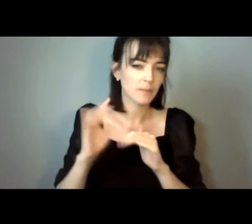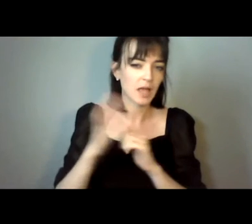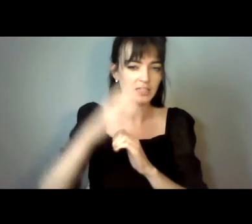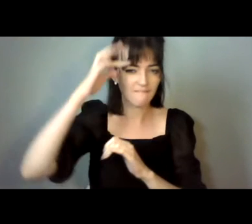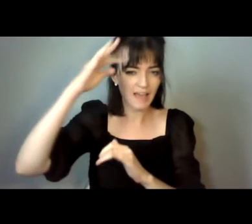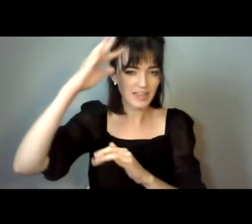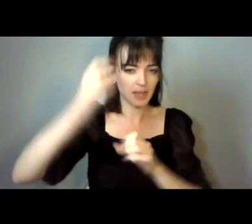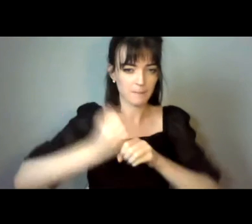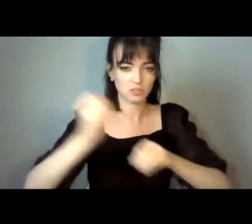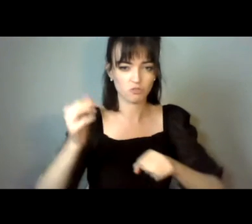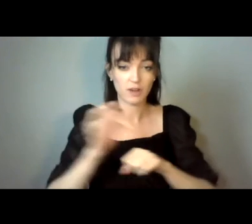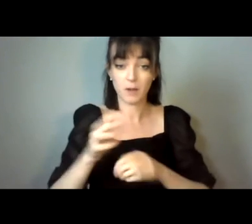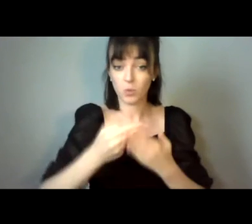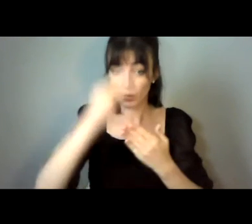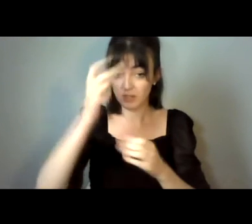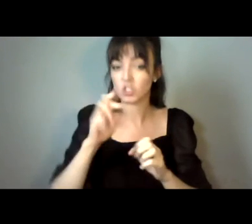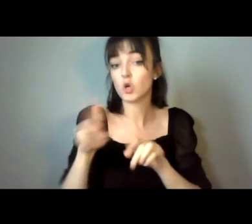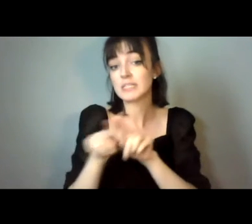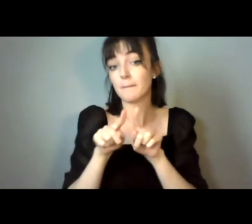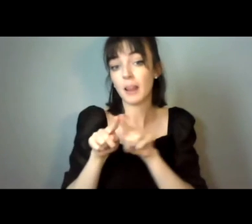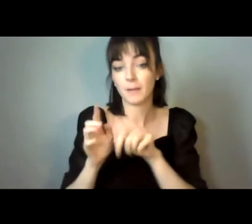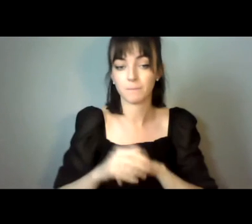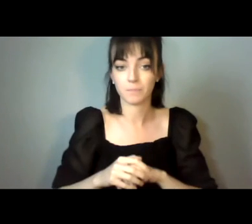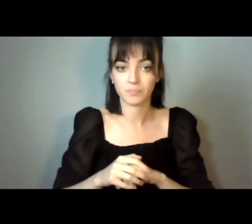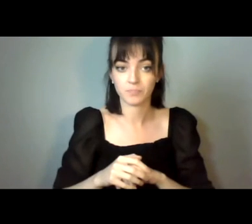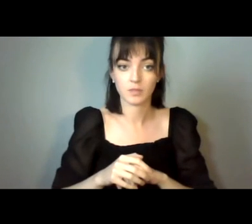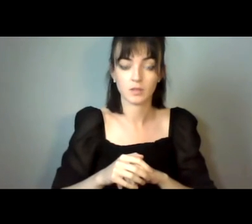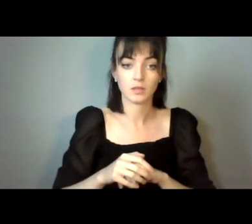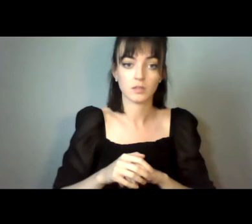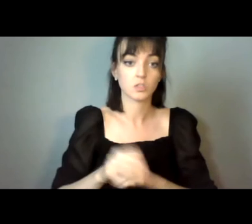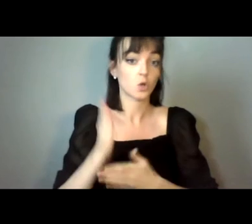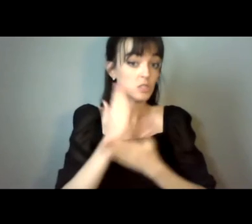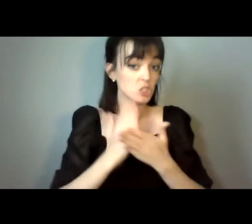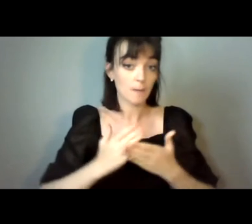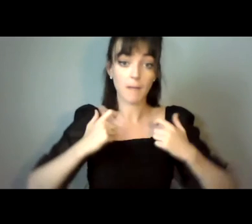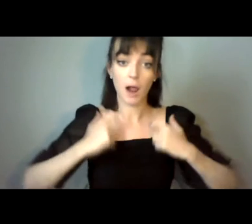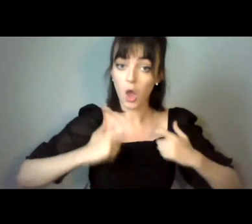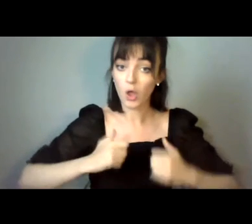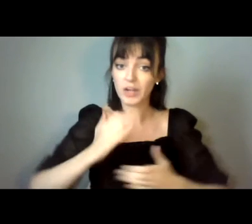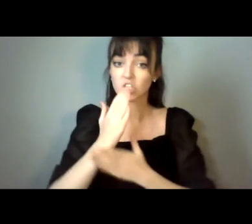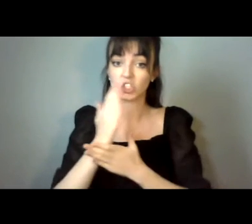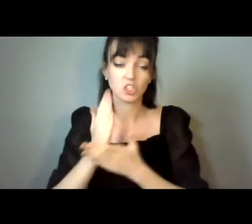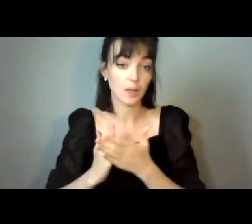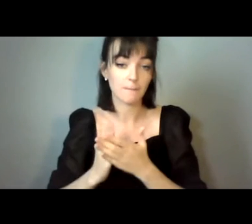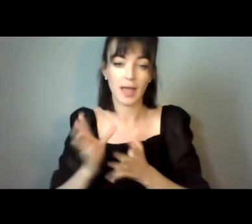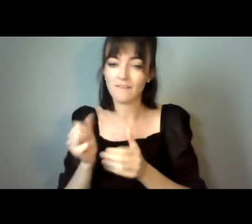or some similar education. Most of them are trained social workers, but some are lawyers and some have other specialized training.